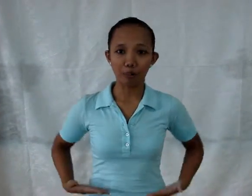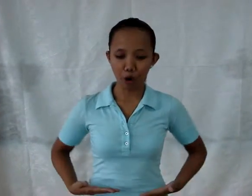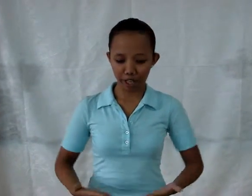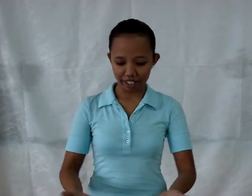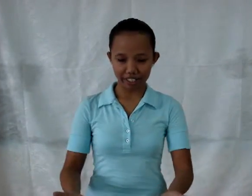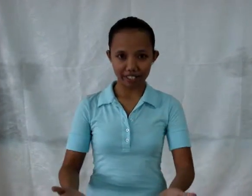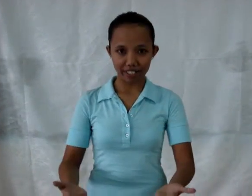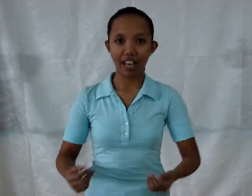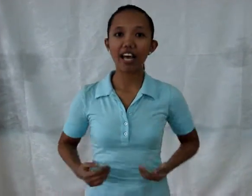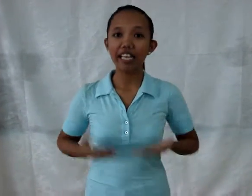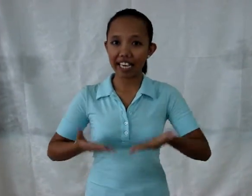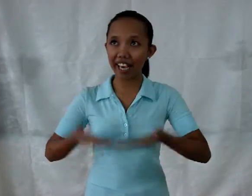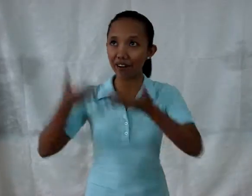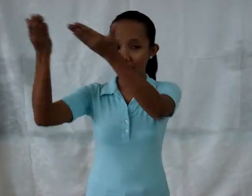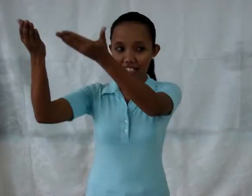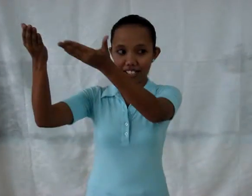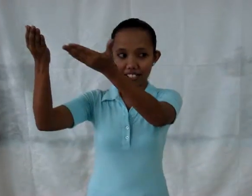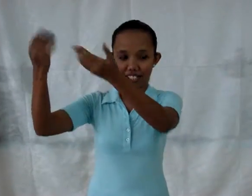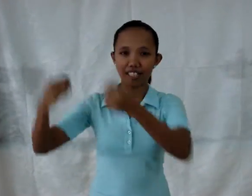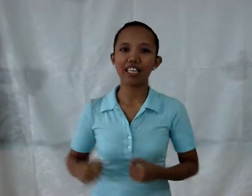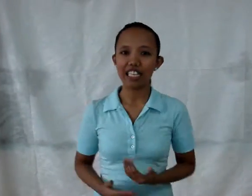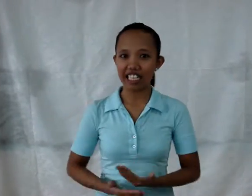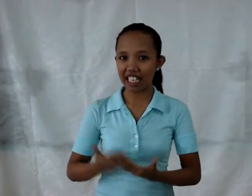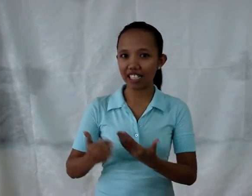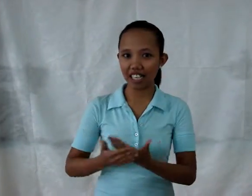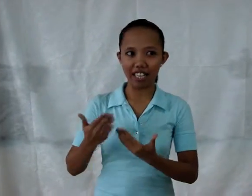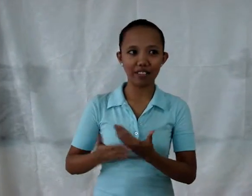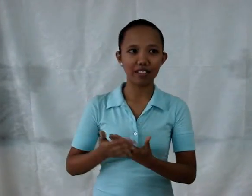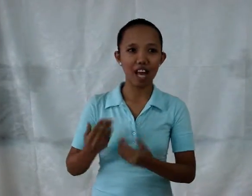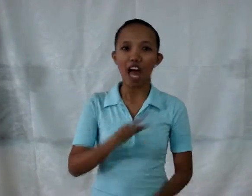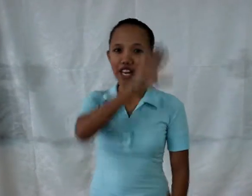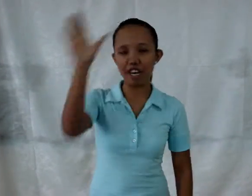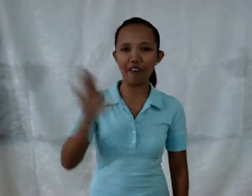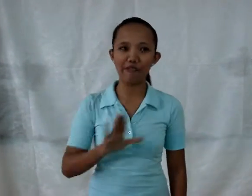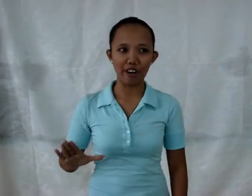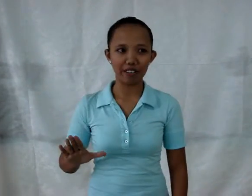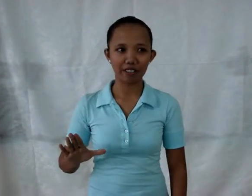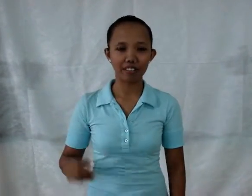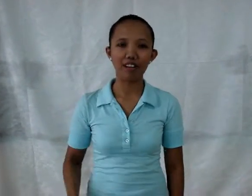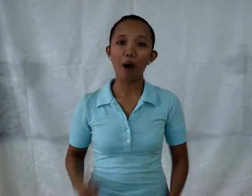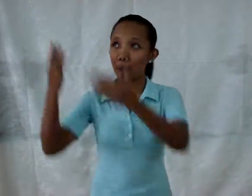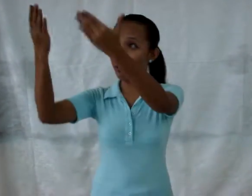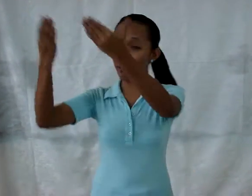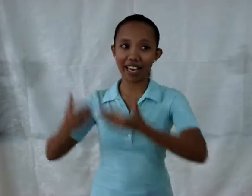Born. Carry. Easy. Never. Bring.